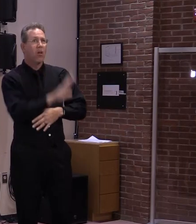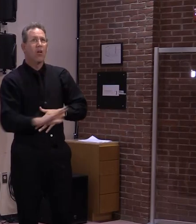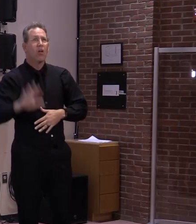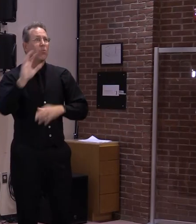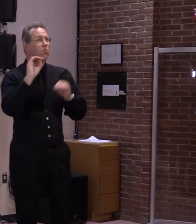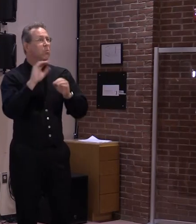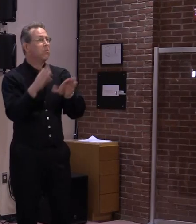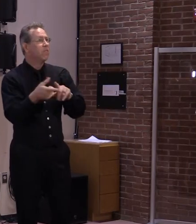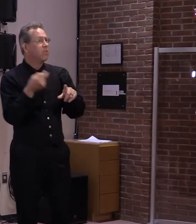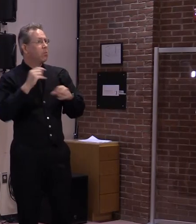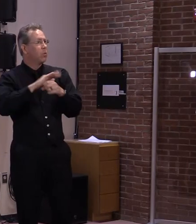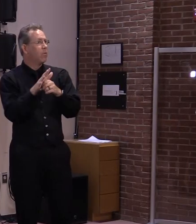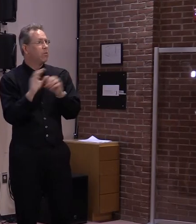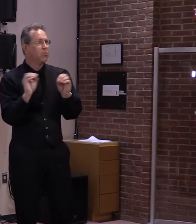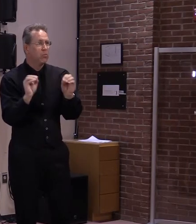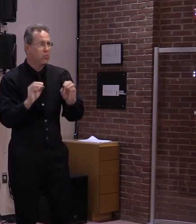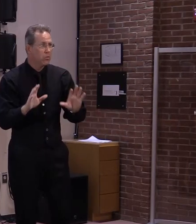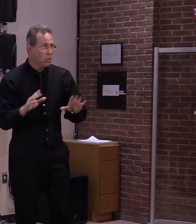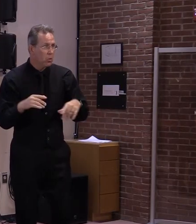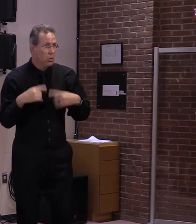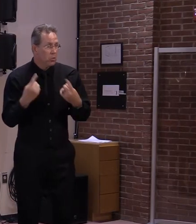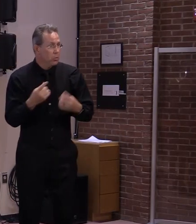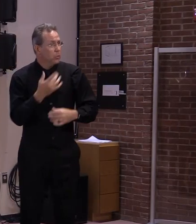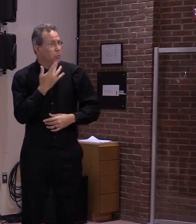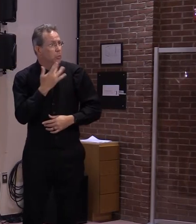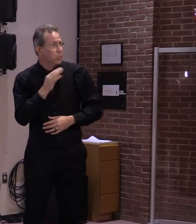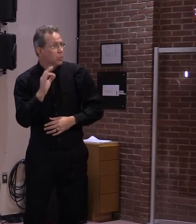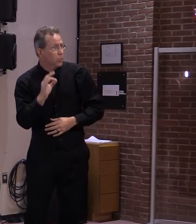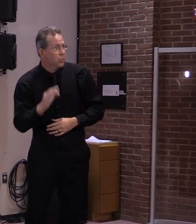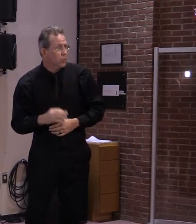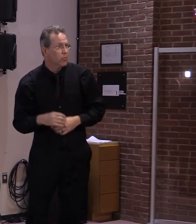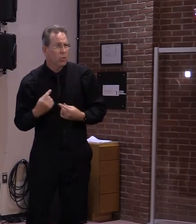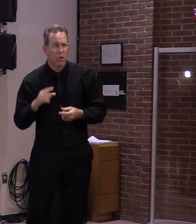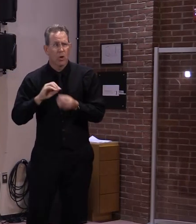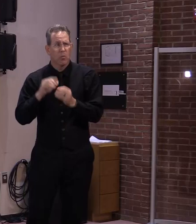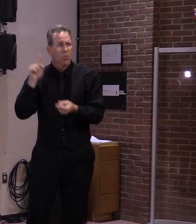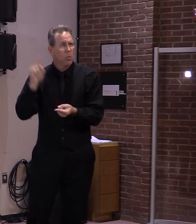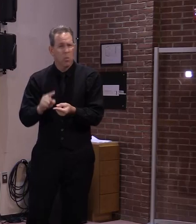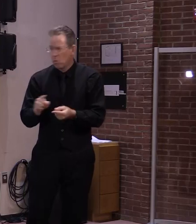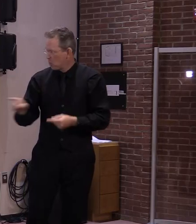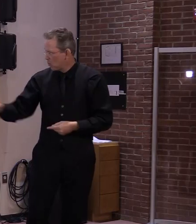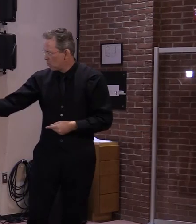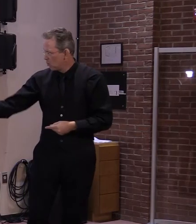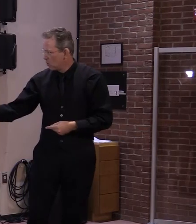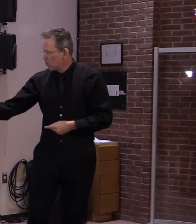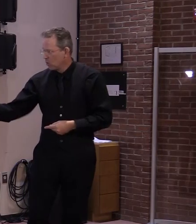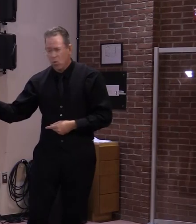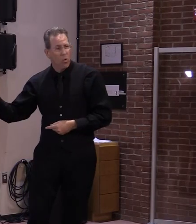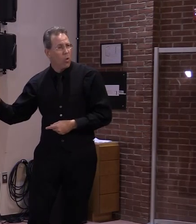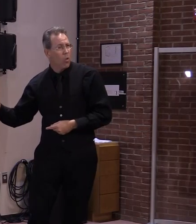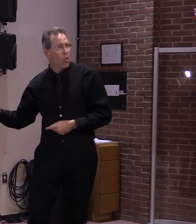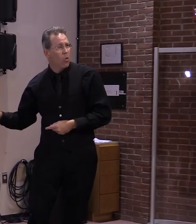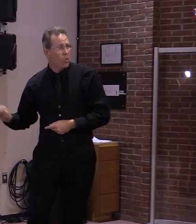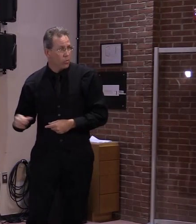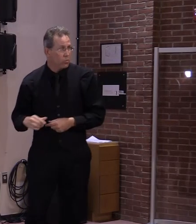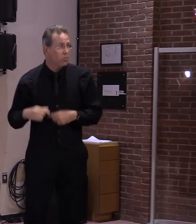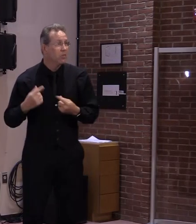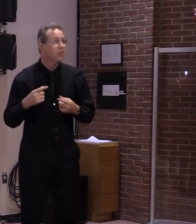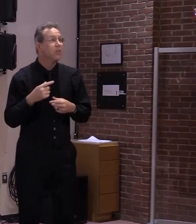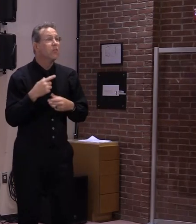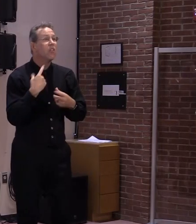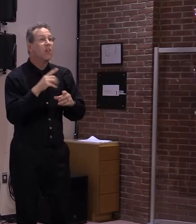has stayed extremely low with only one COVID-19 death reported in the last 29 days.